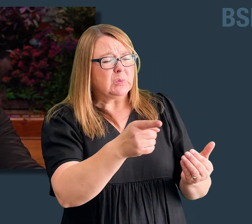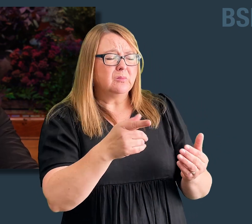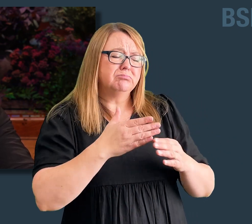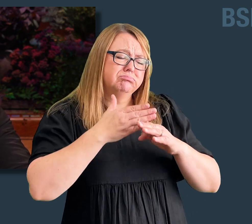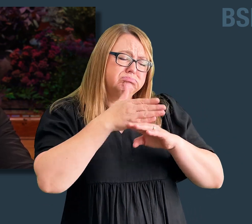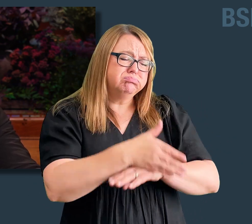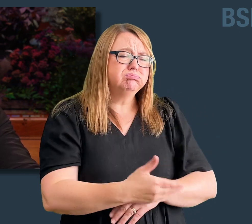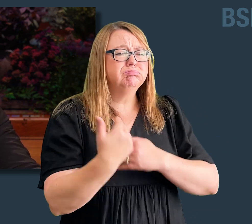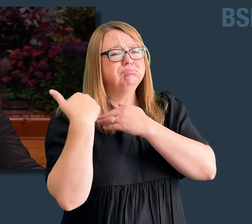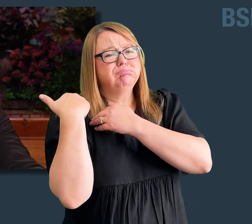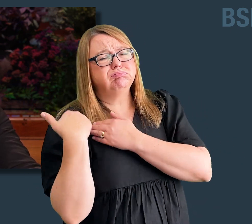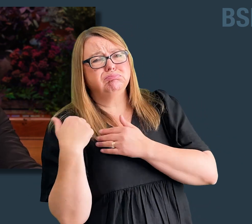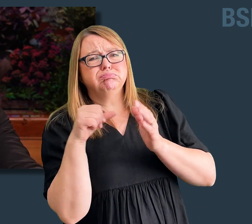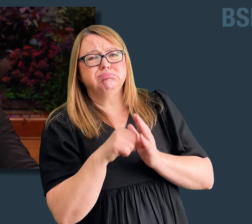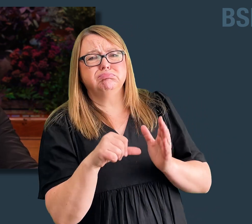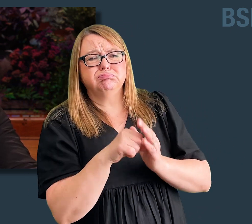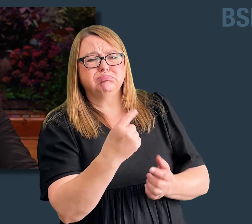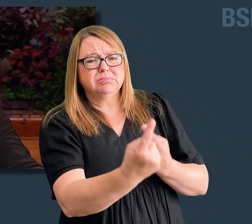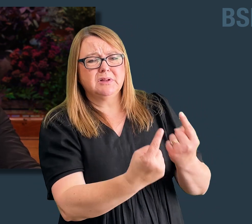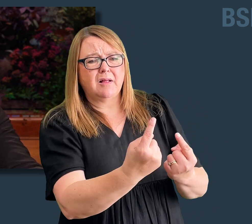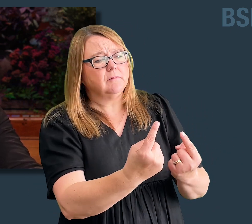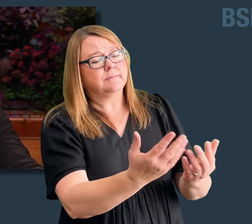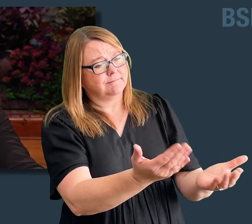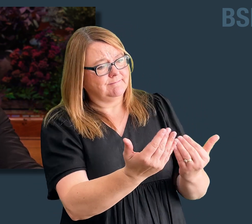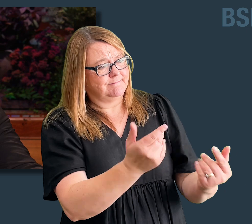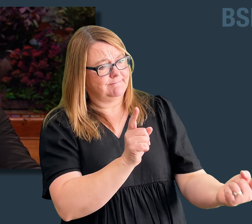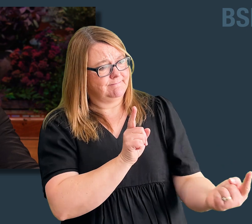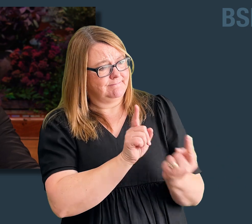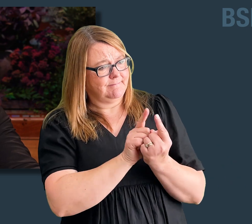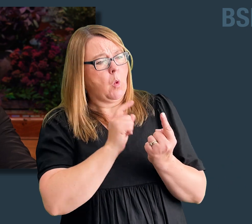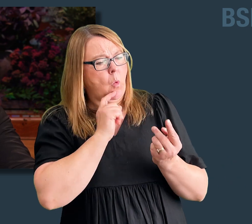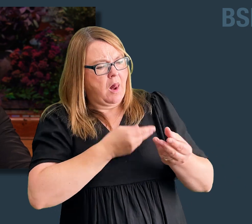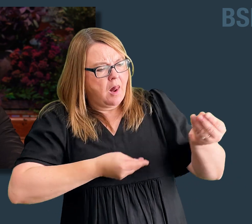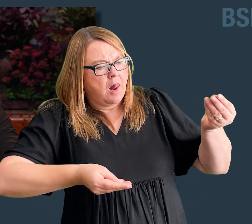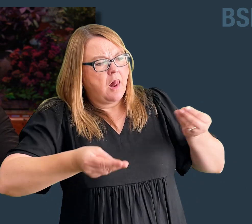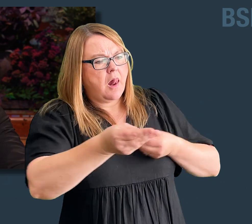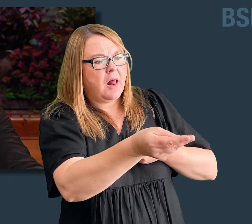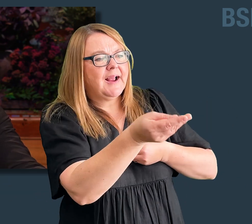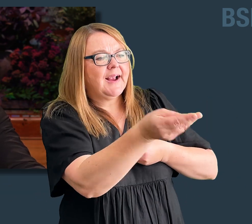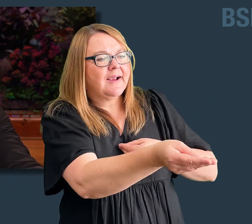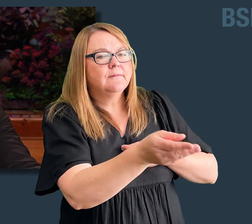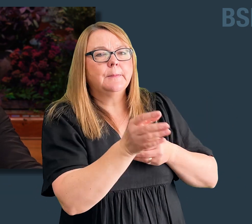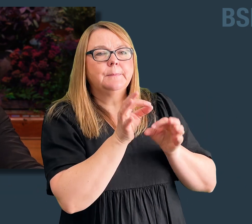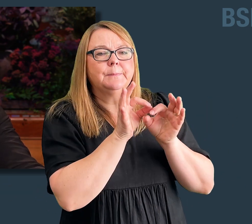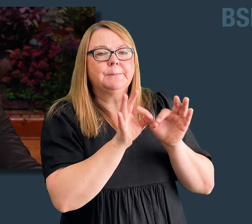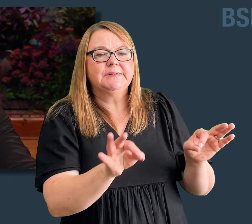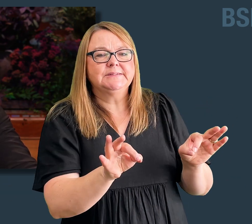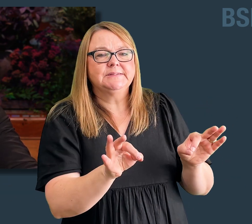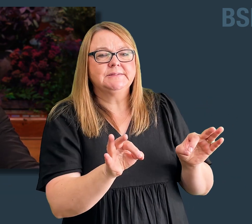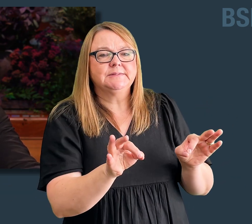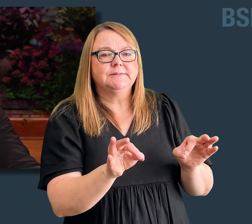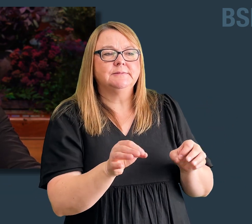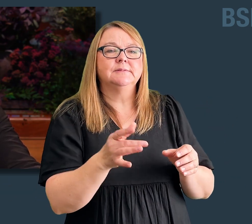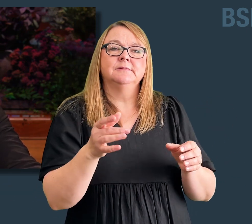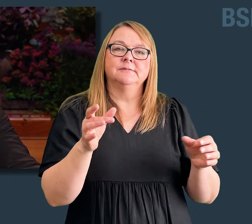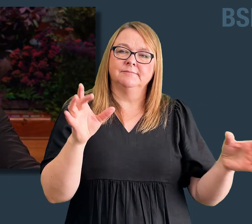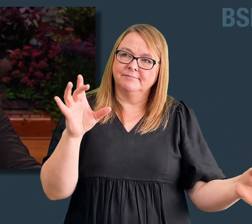me, all ye that labor and are heavy laden, and I will give you rest. In the name of Jesus Christ,